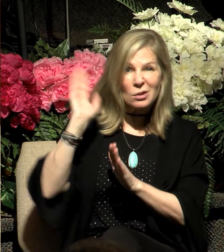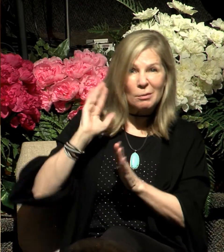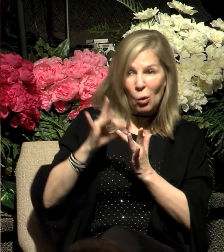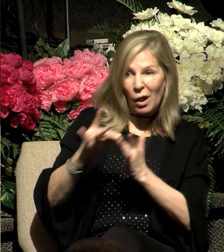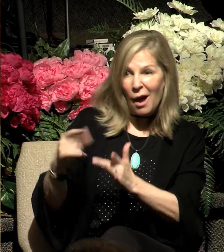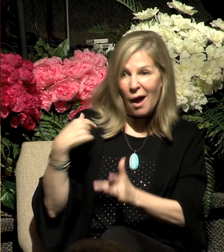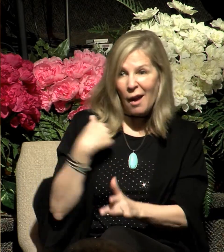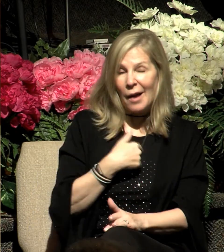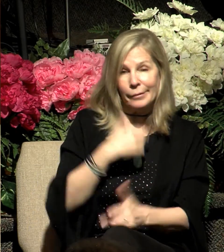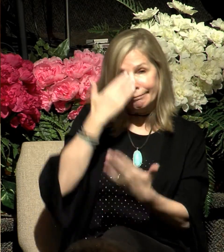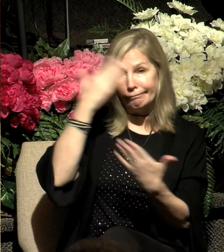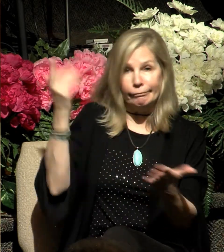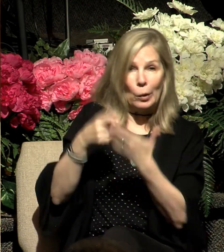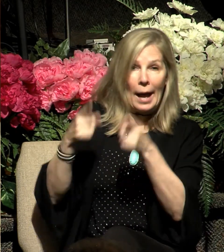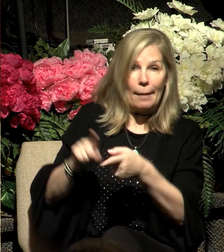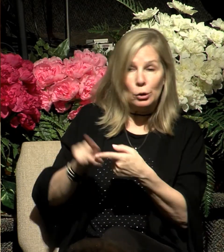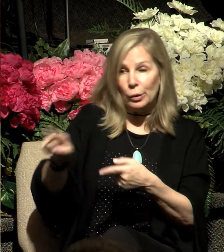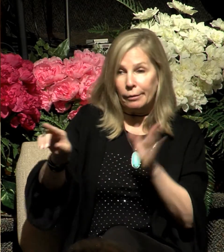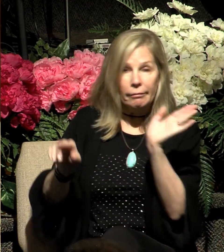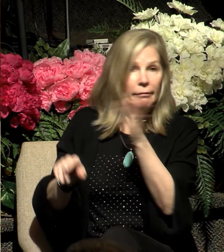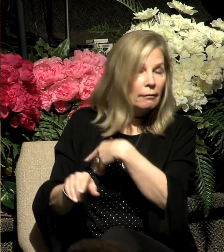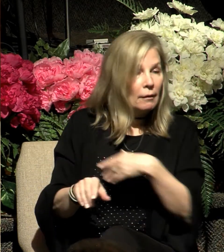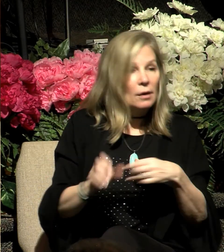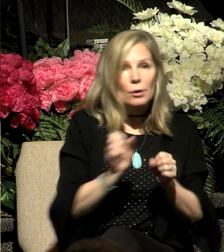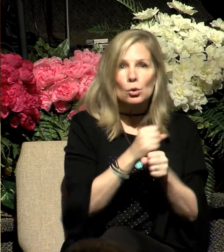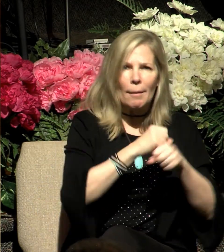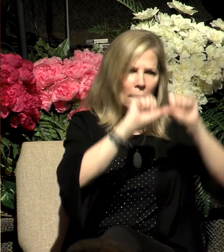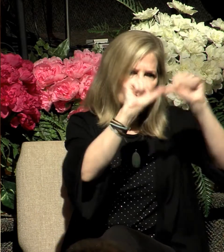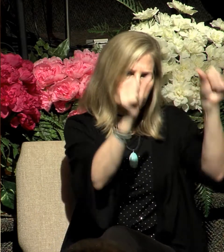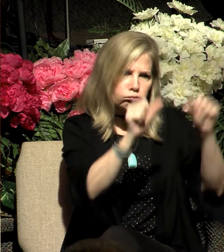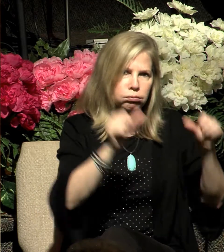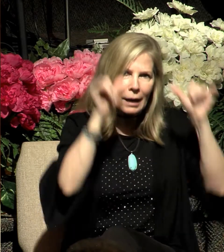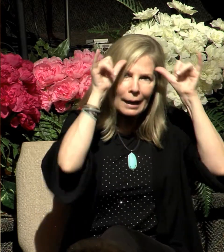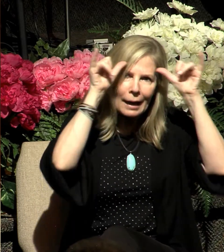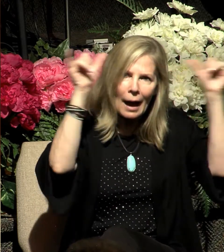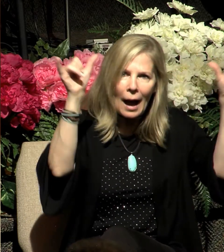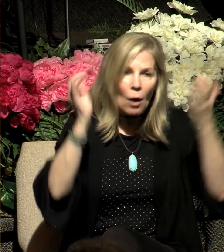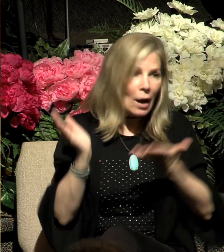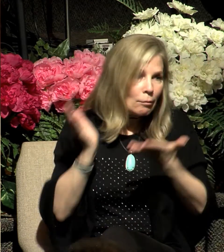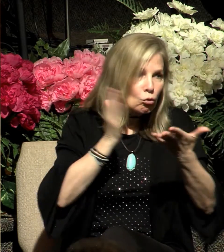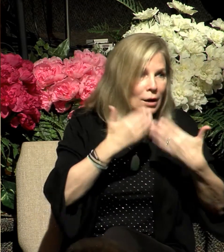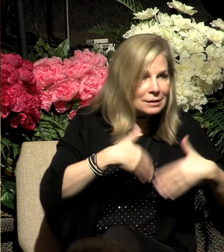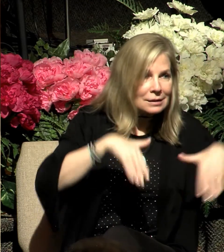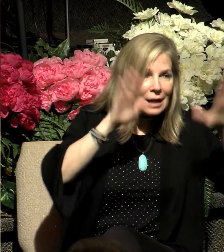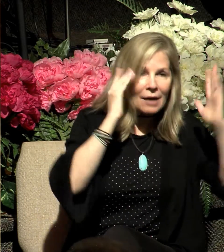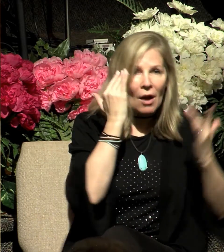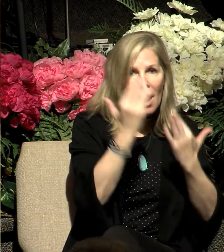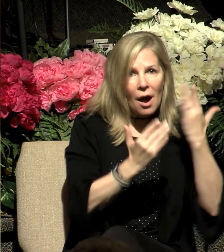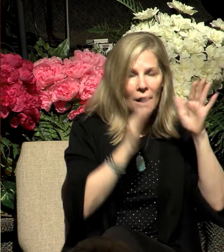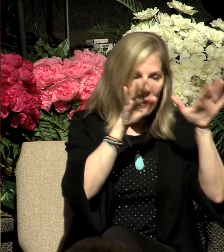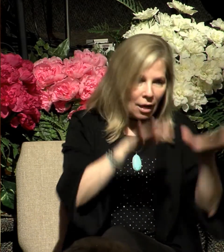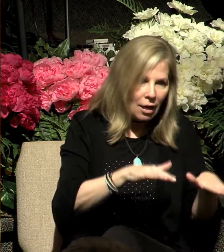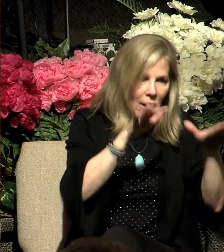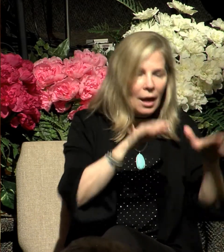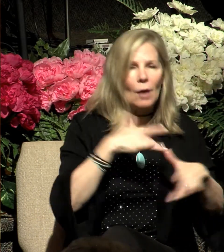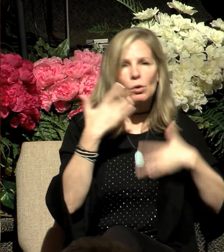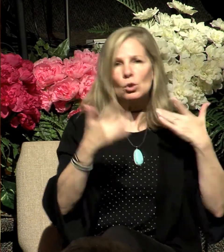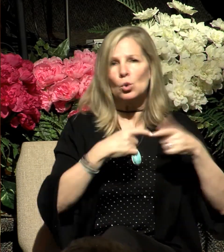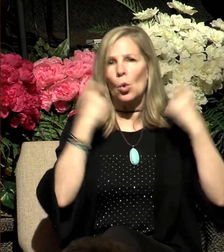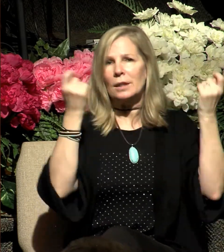to him. At that time they made a calf and brought a sacrifice to the idol and were rejoicing in the works of their hands. Now Stephen says that